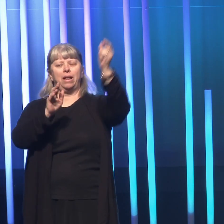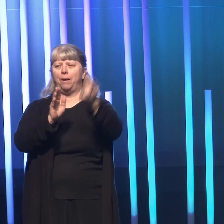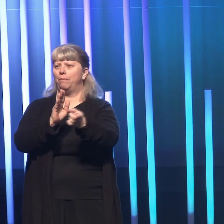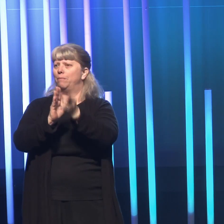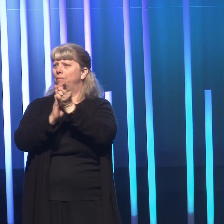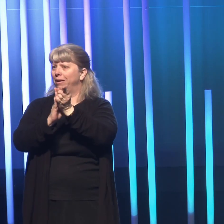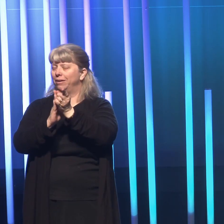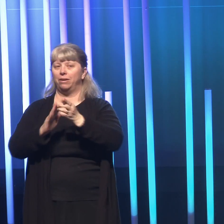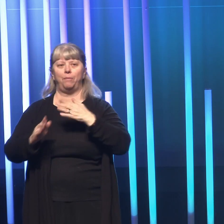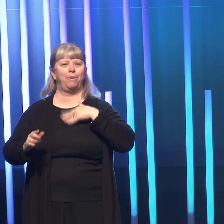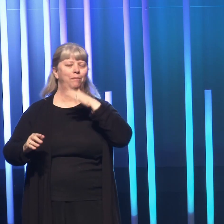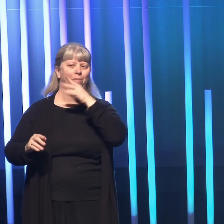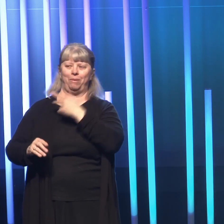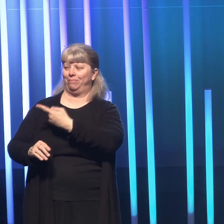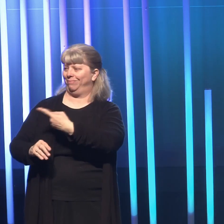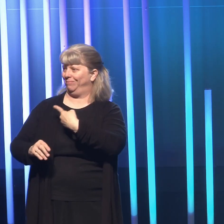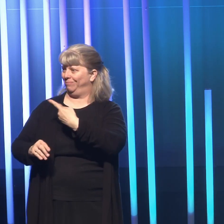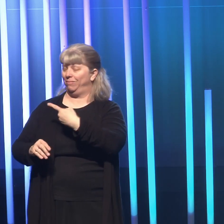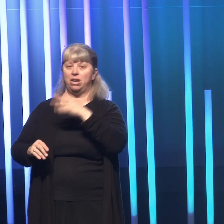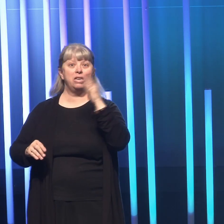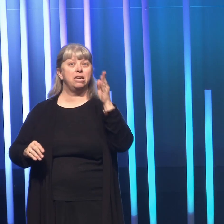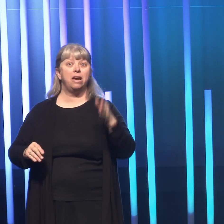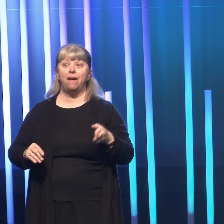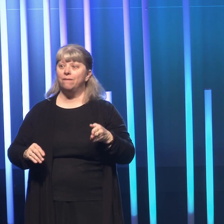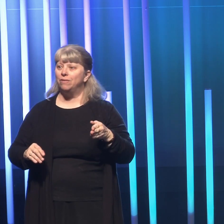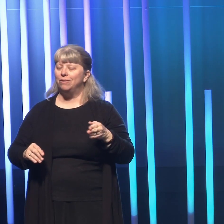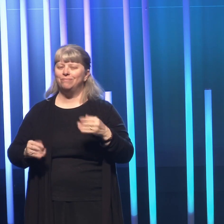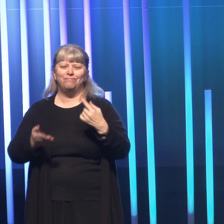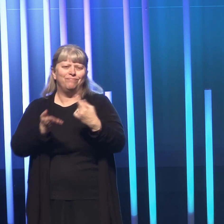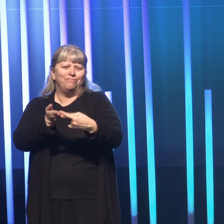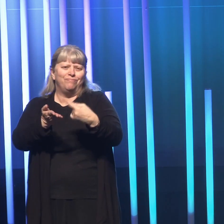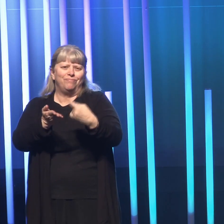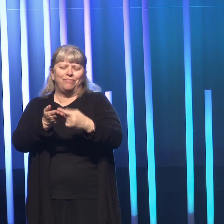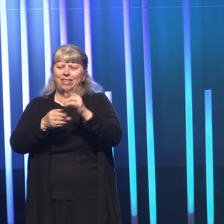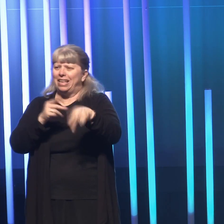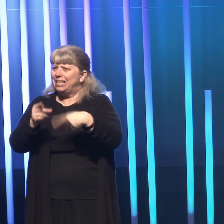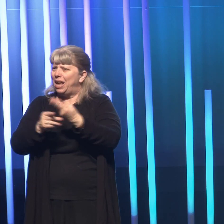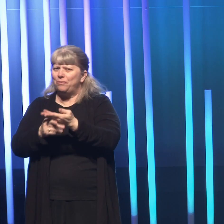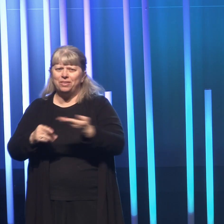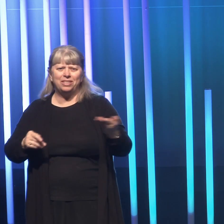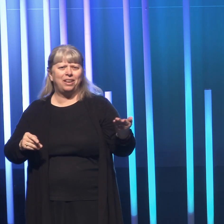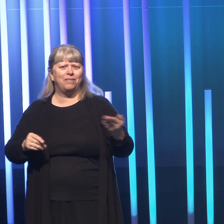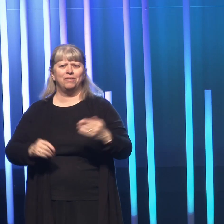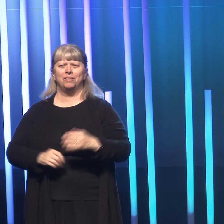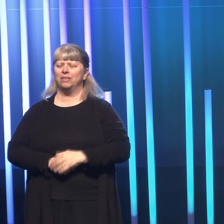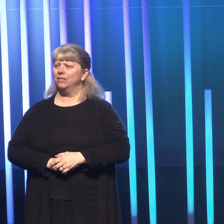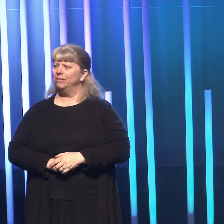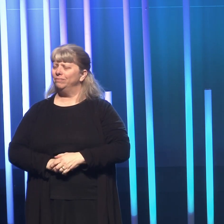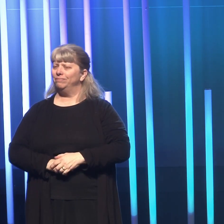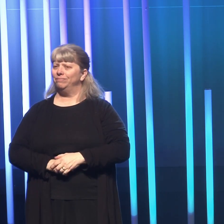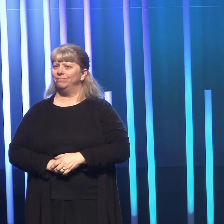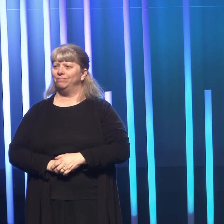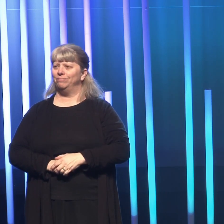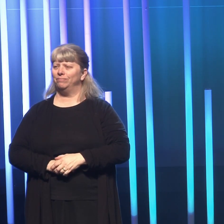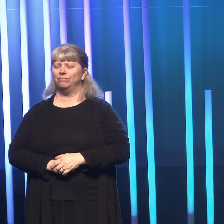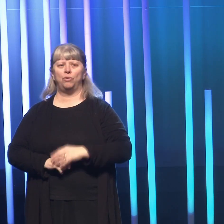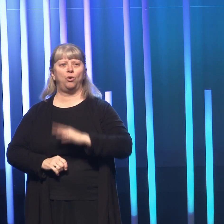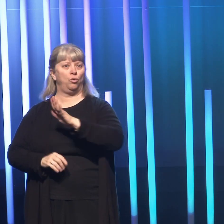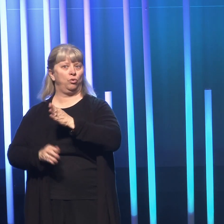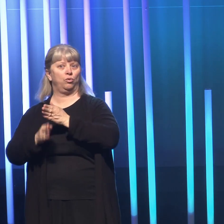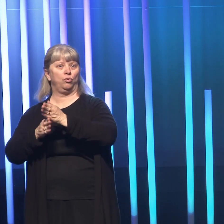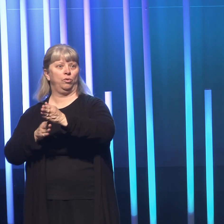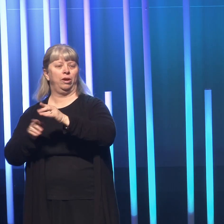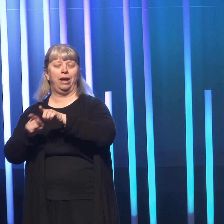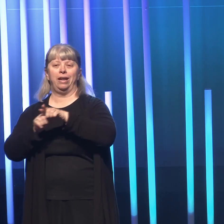And my mom and I have never talked about that kind of stuff. Her career